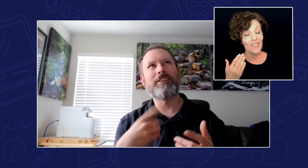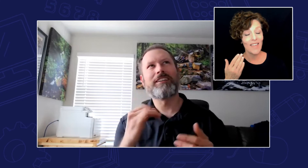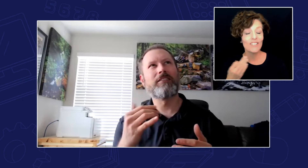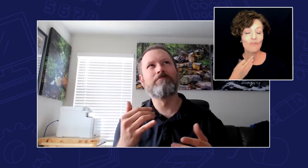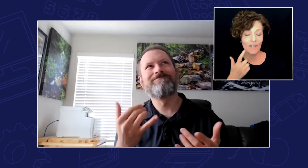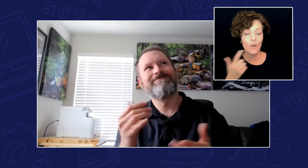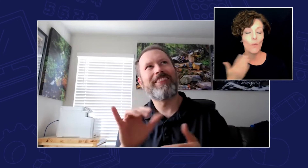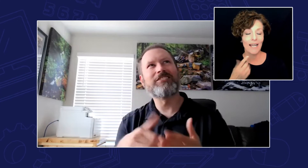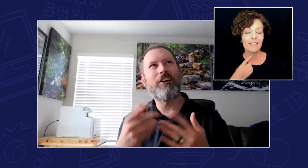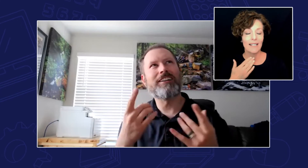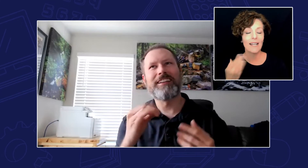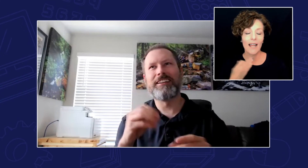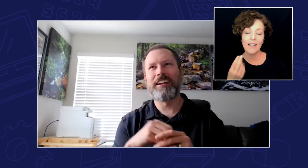that's really what I did in high school